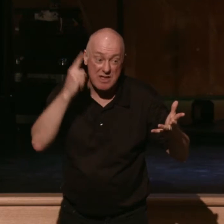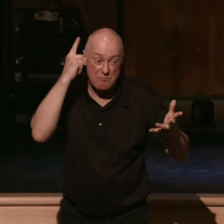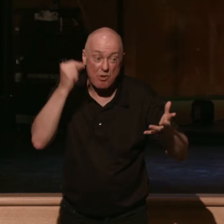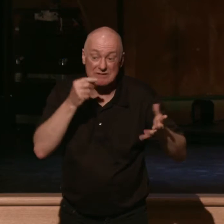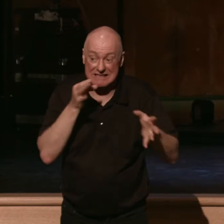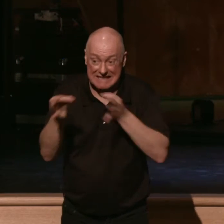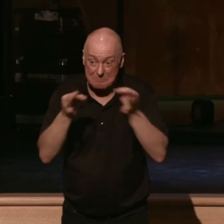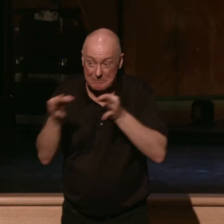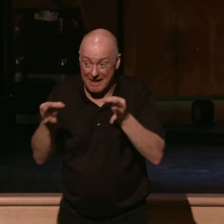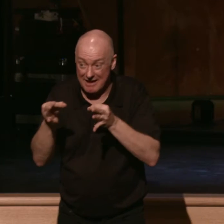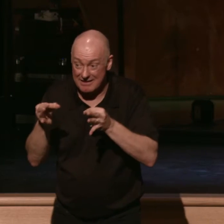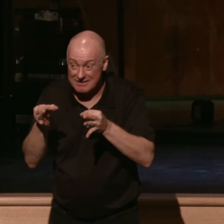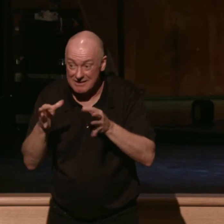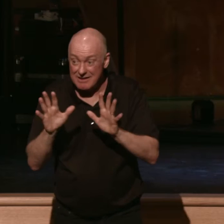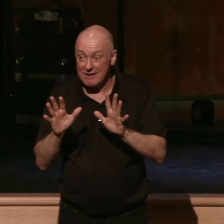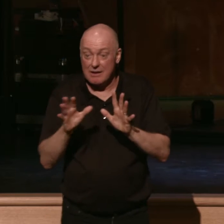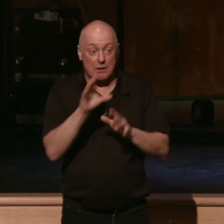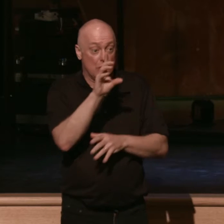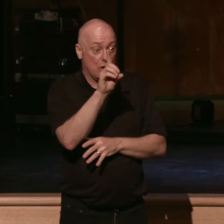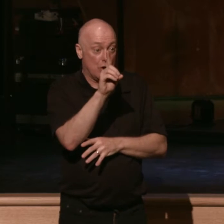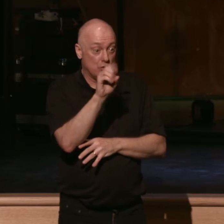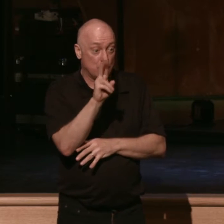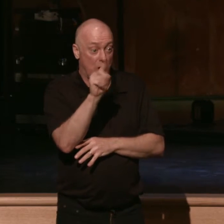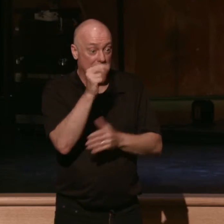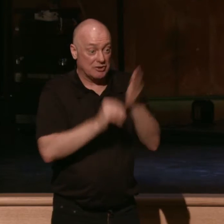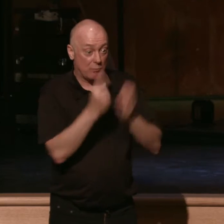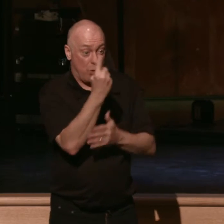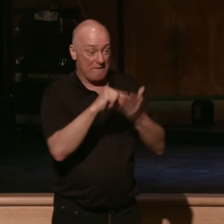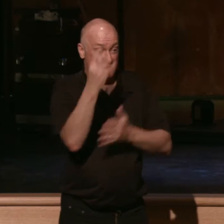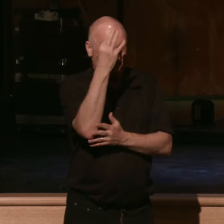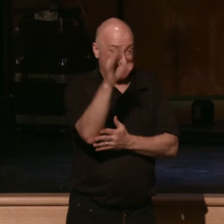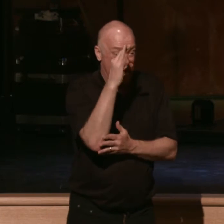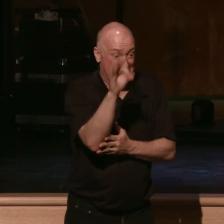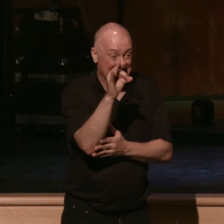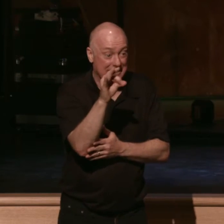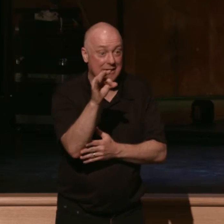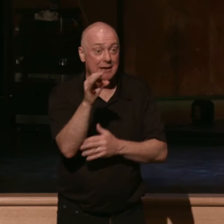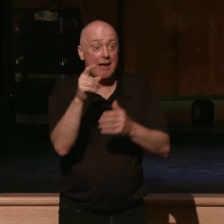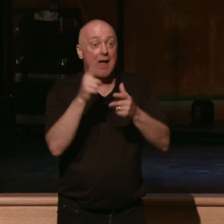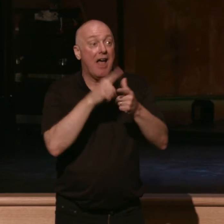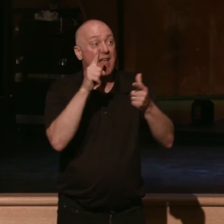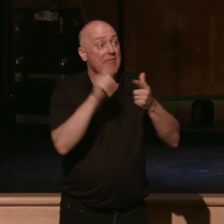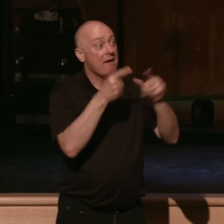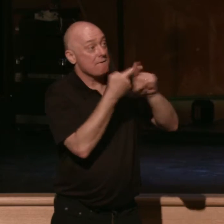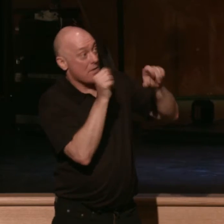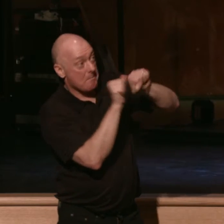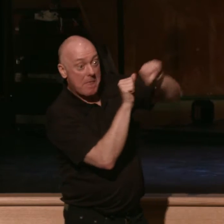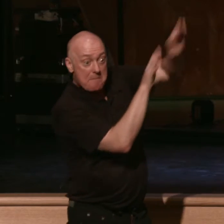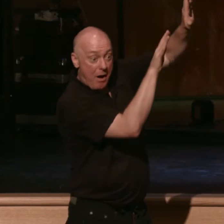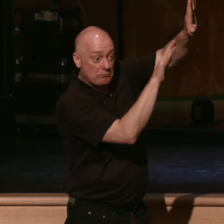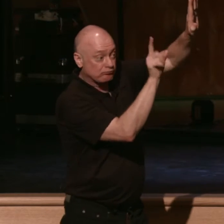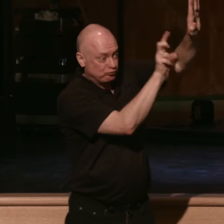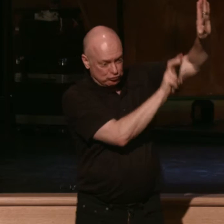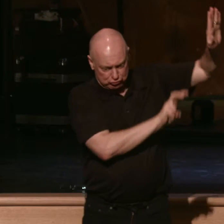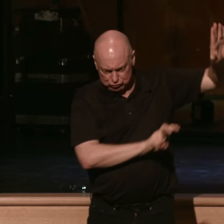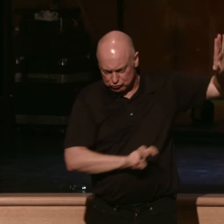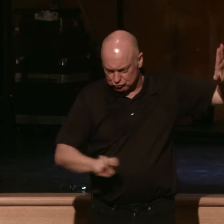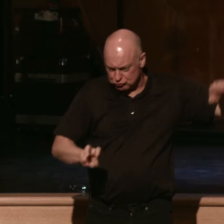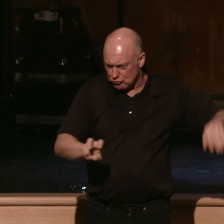the passage in front of you, Deuteronomy chapter one, verse 19. Then we sent out from Horeb, and we went through all the great and